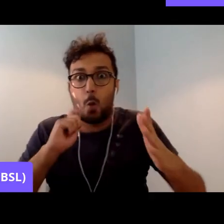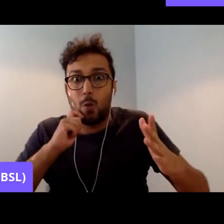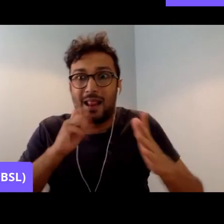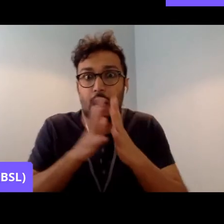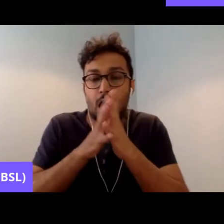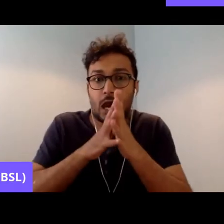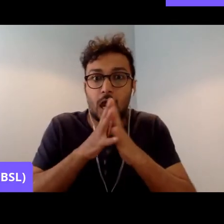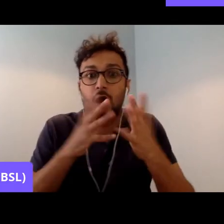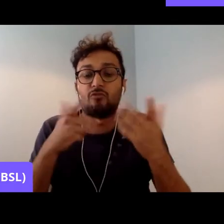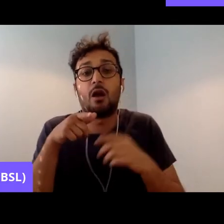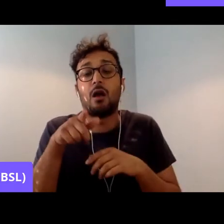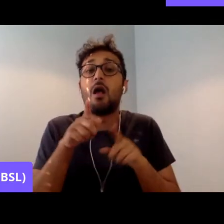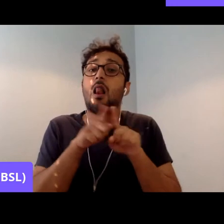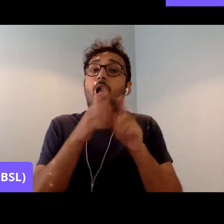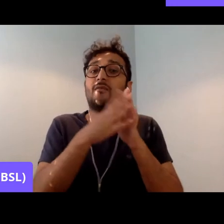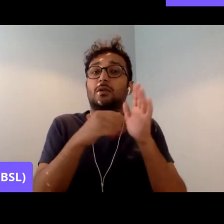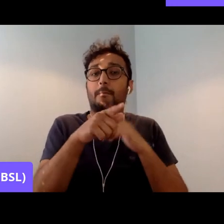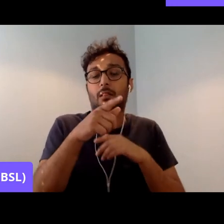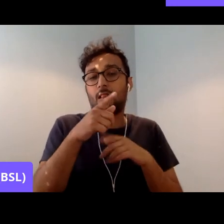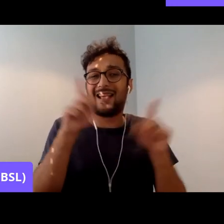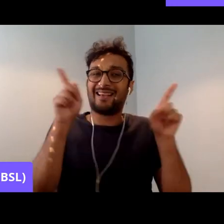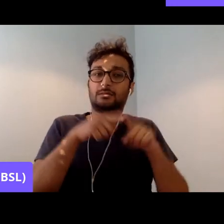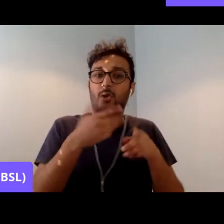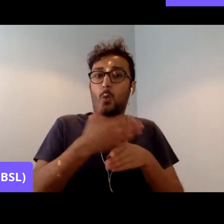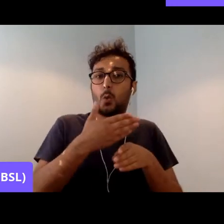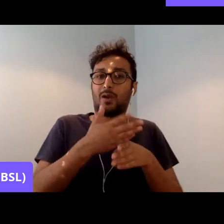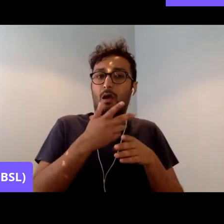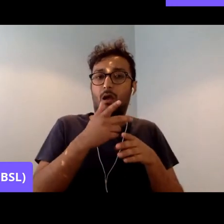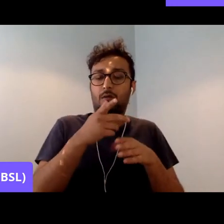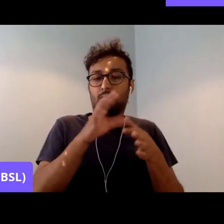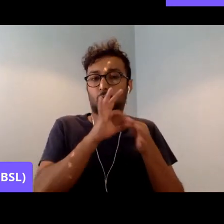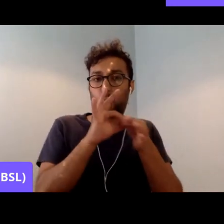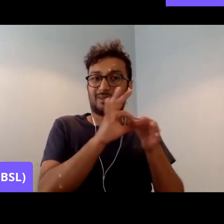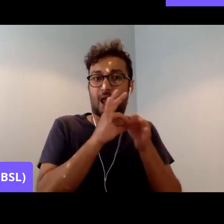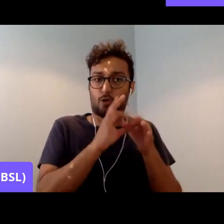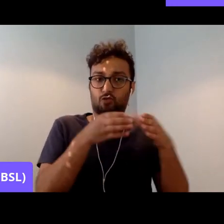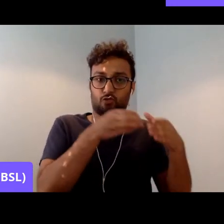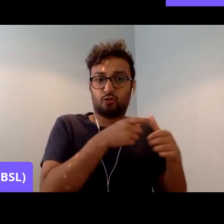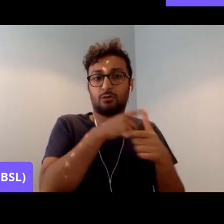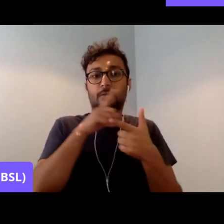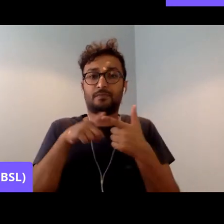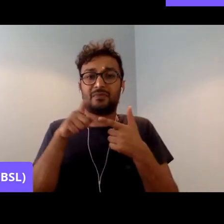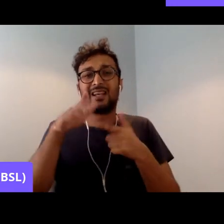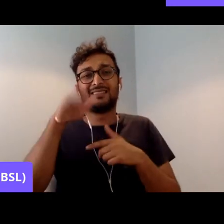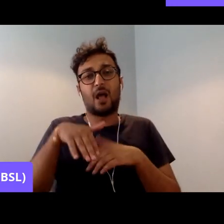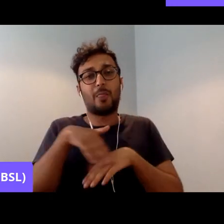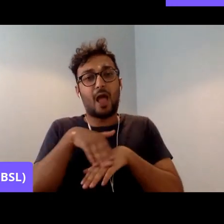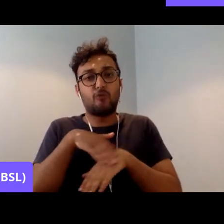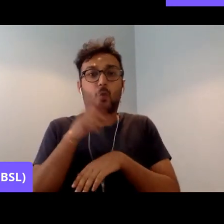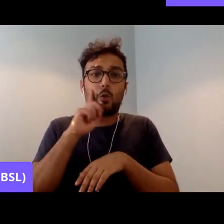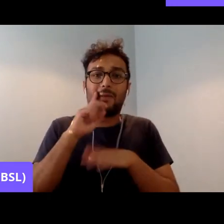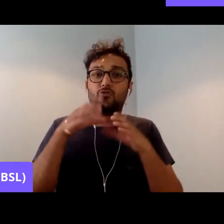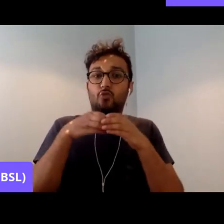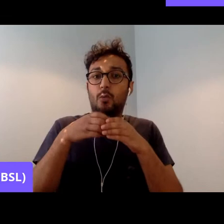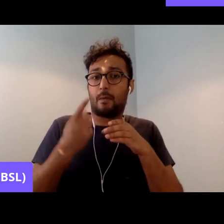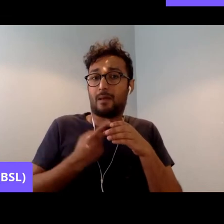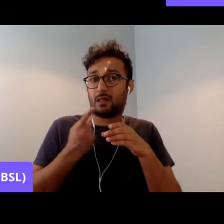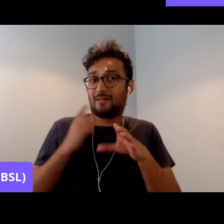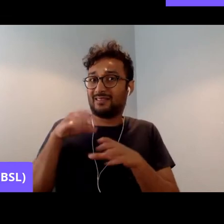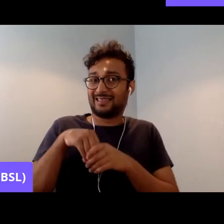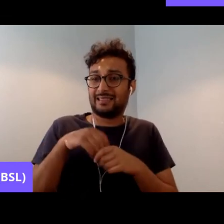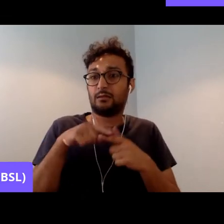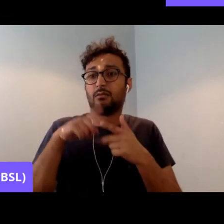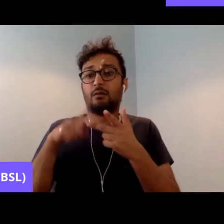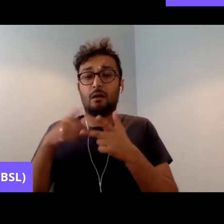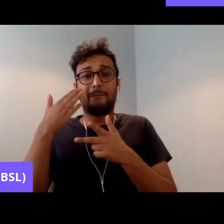like the Indian Workers Association, AWAS, the South Asian Women's Group, which I was part of, black